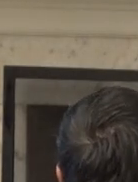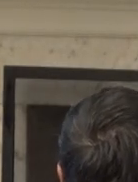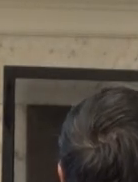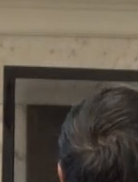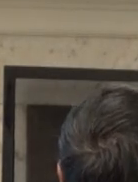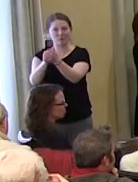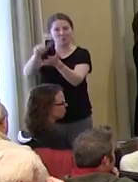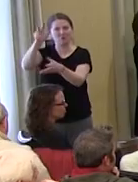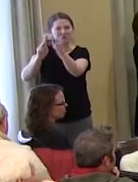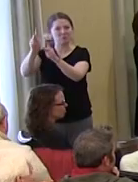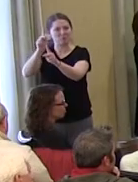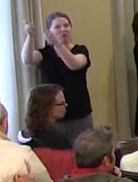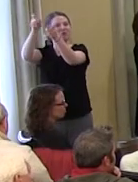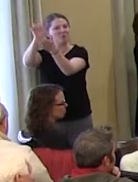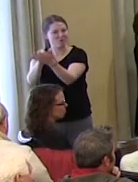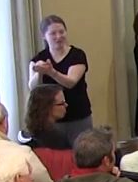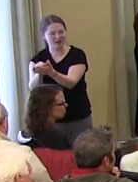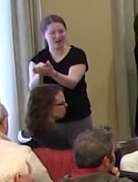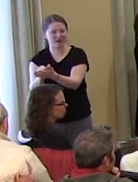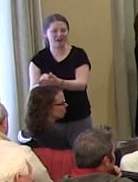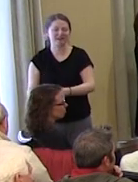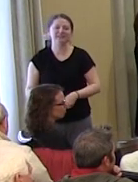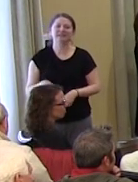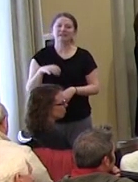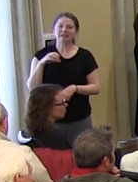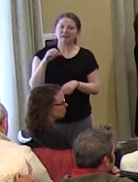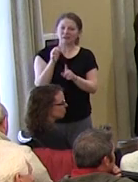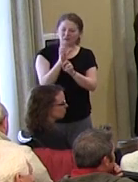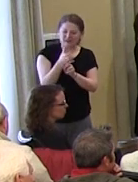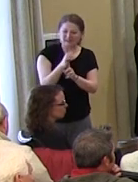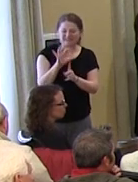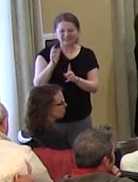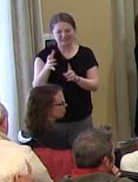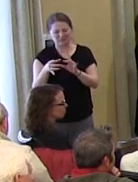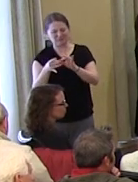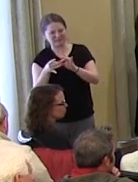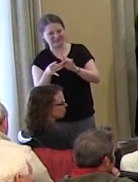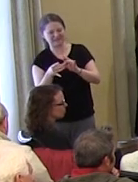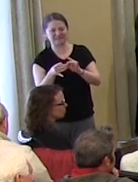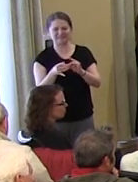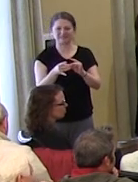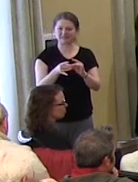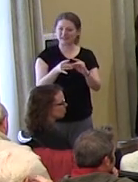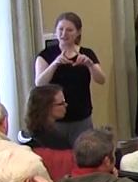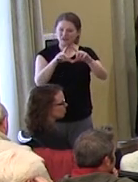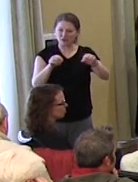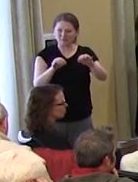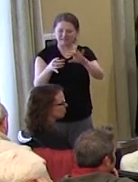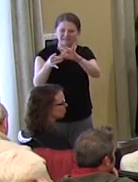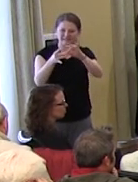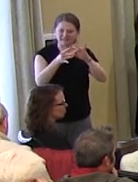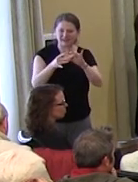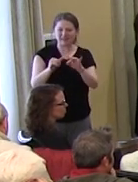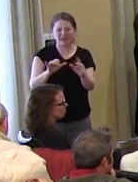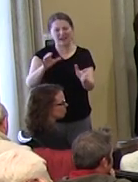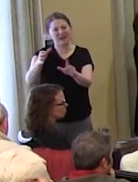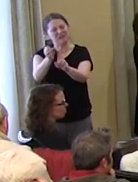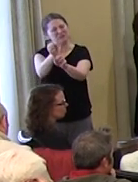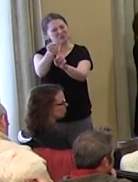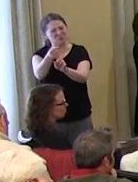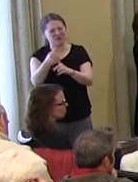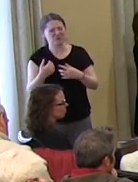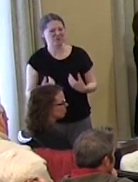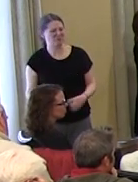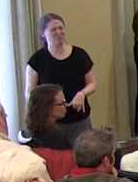The Korematsu decision, which okayed Japanese internment. There's others. It can go on and on here talking about these cases.